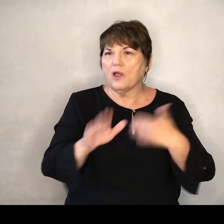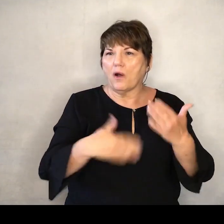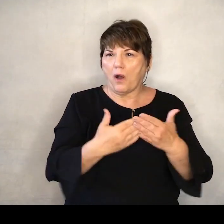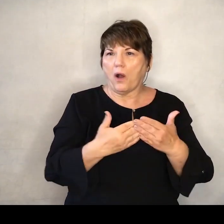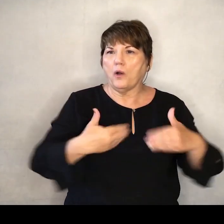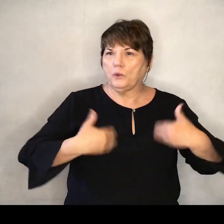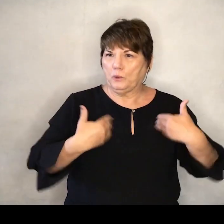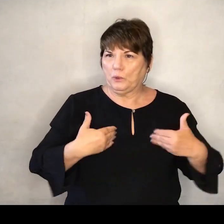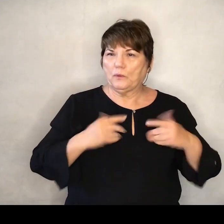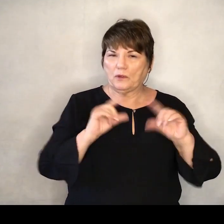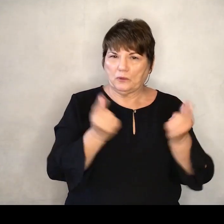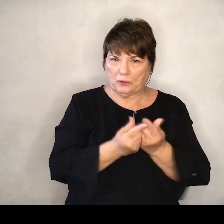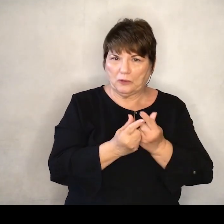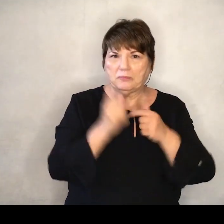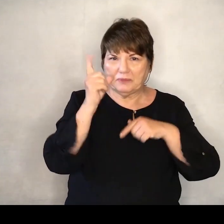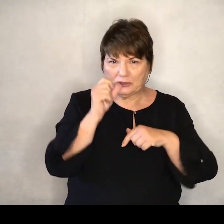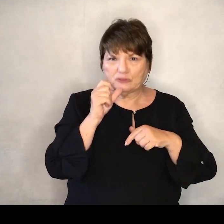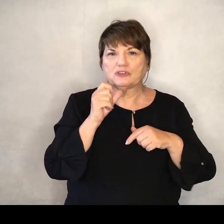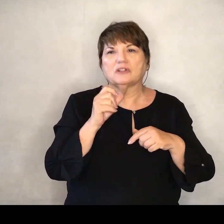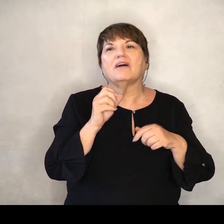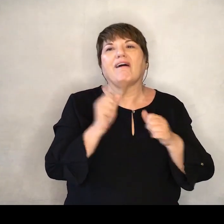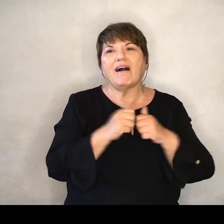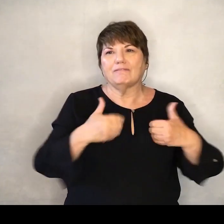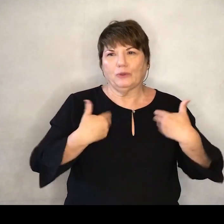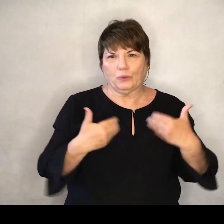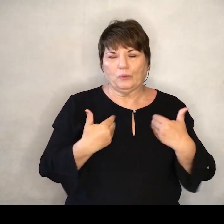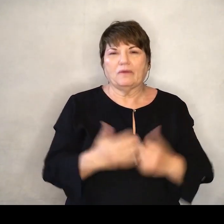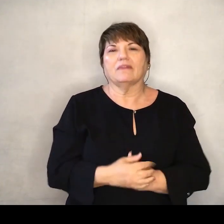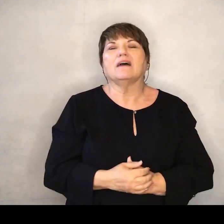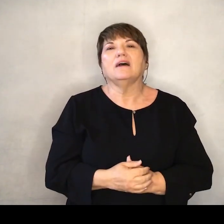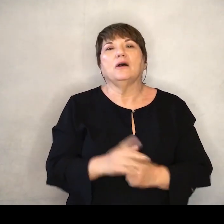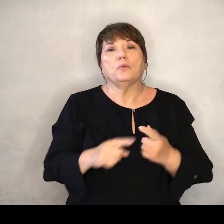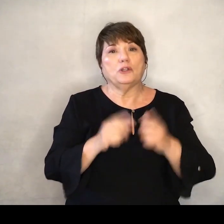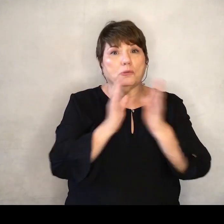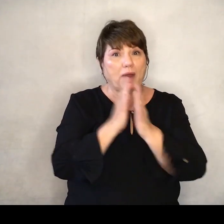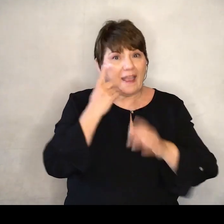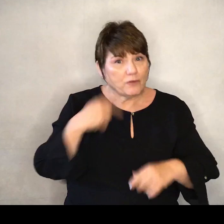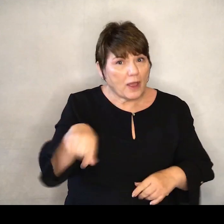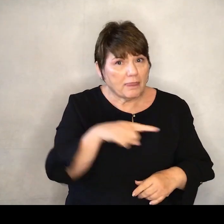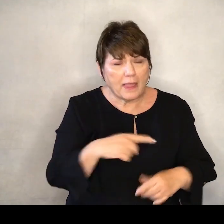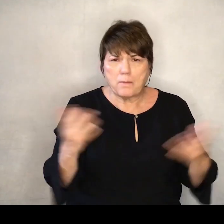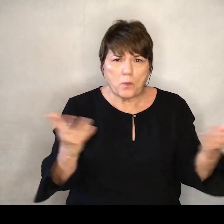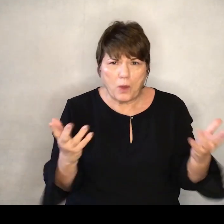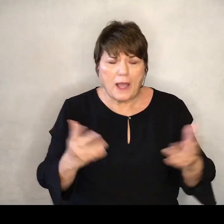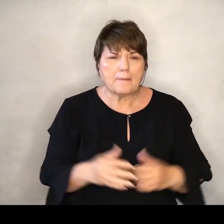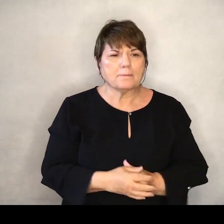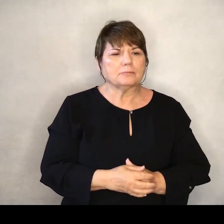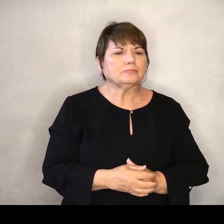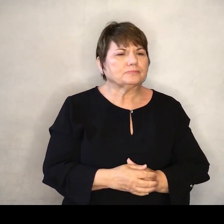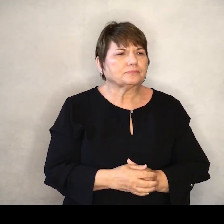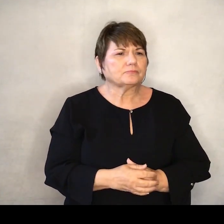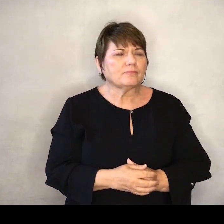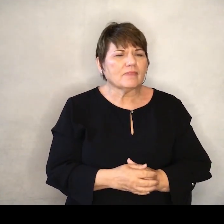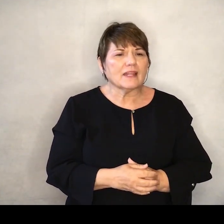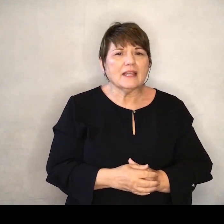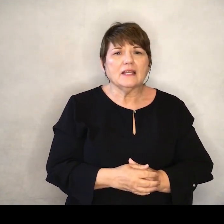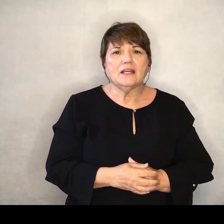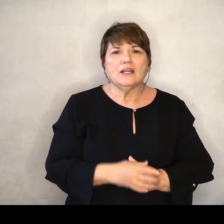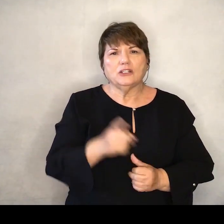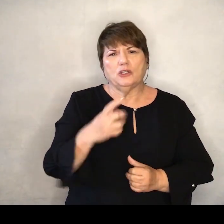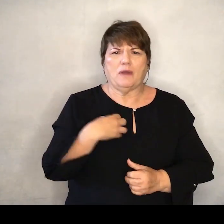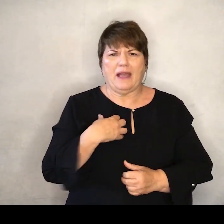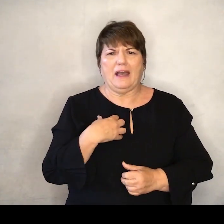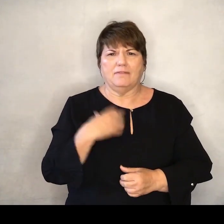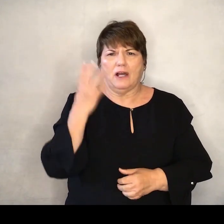so what are you praying for when you pray for them One, probably maybe If you have a grumpy